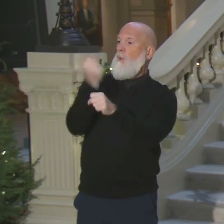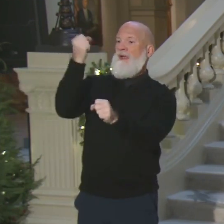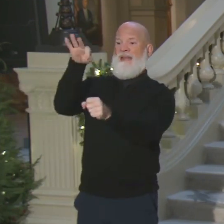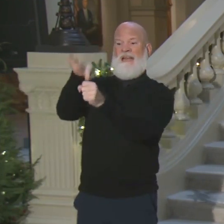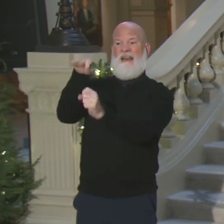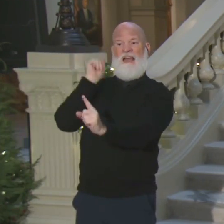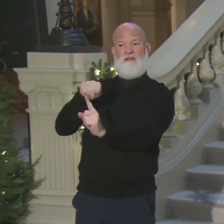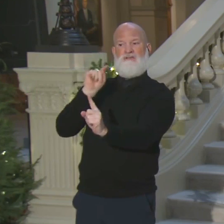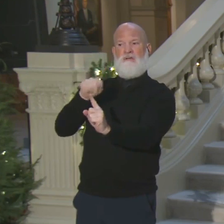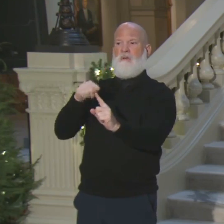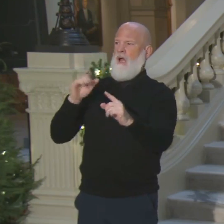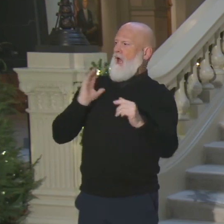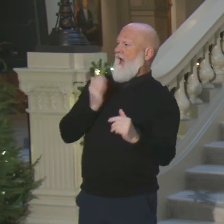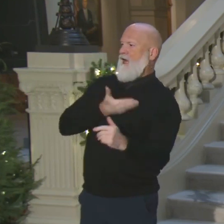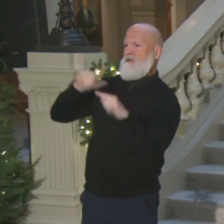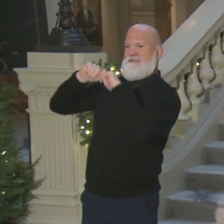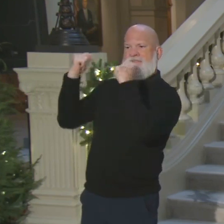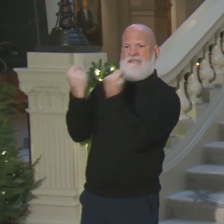elections.